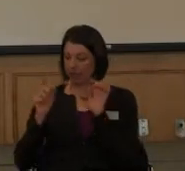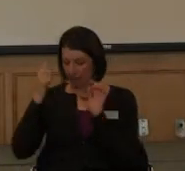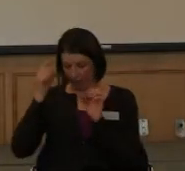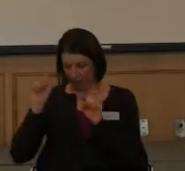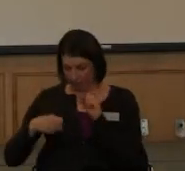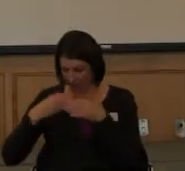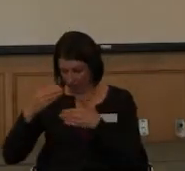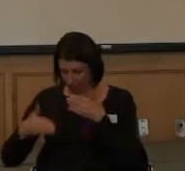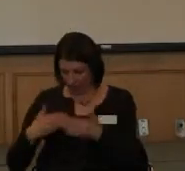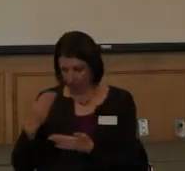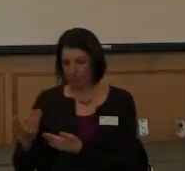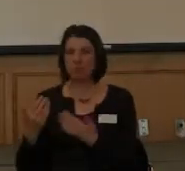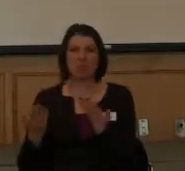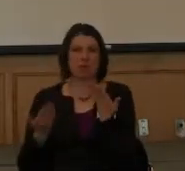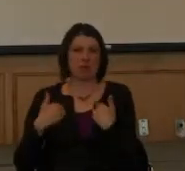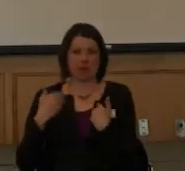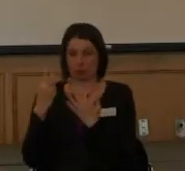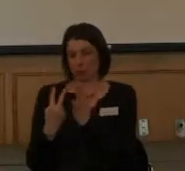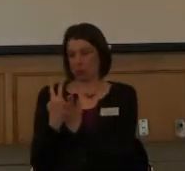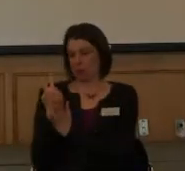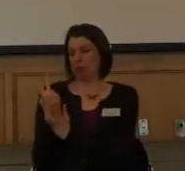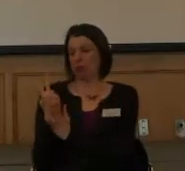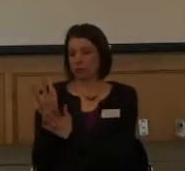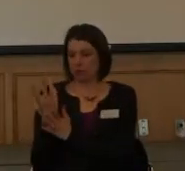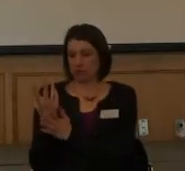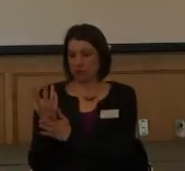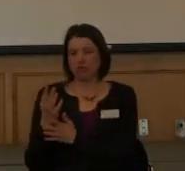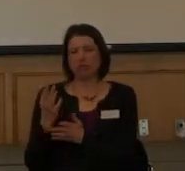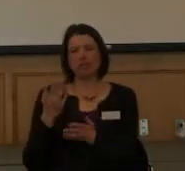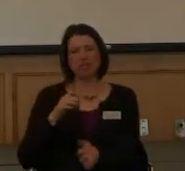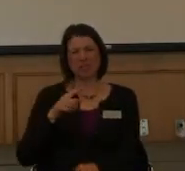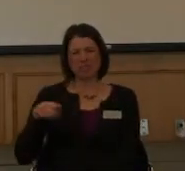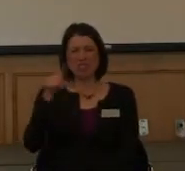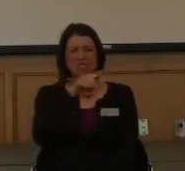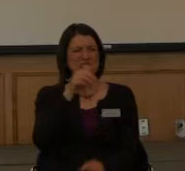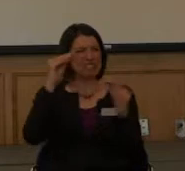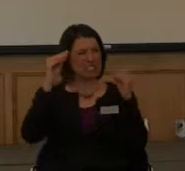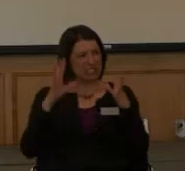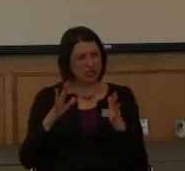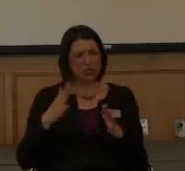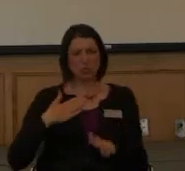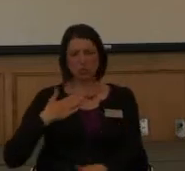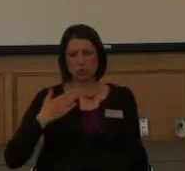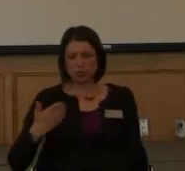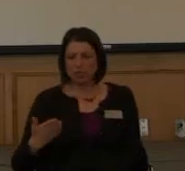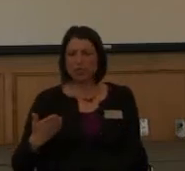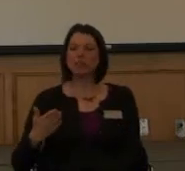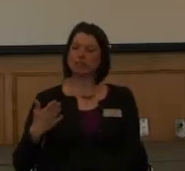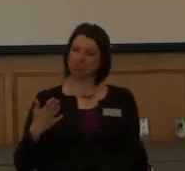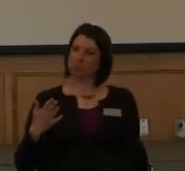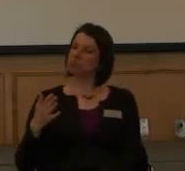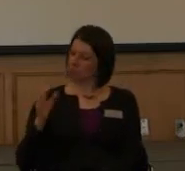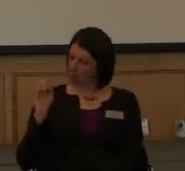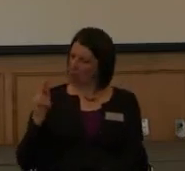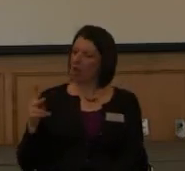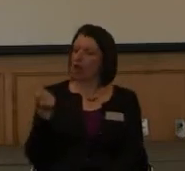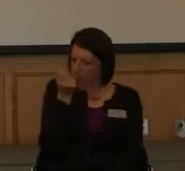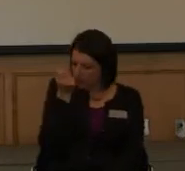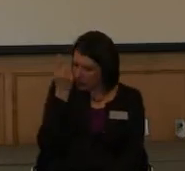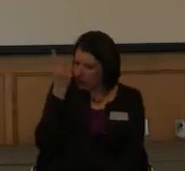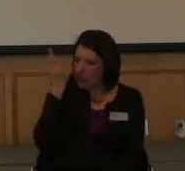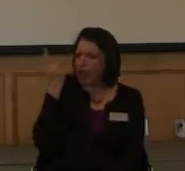they have two hours, so they can, they can be like, you know, being willing to accommodate that. And say, I understand